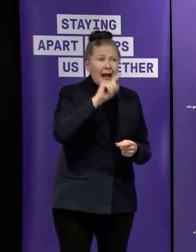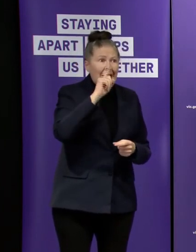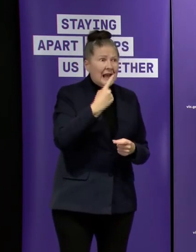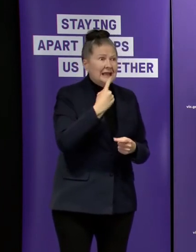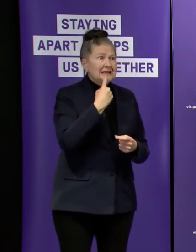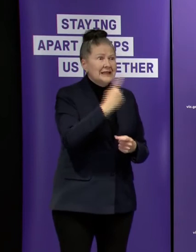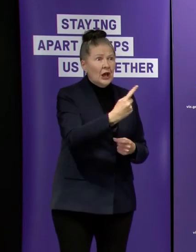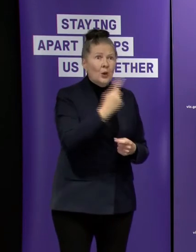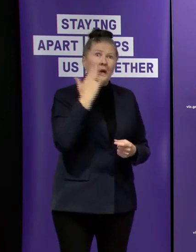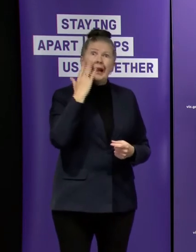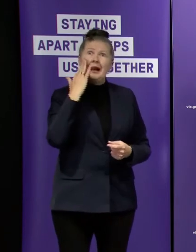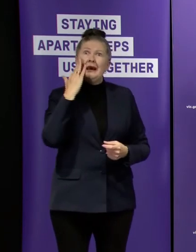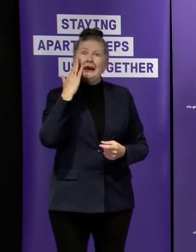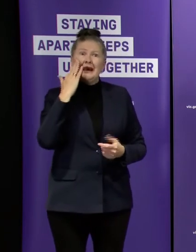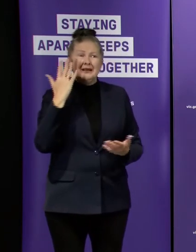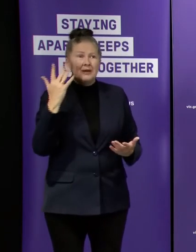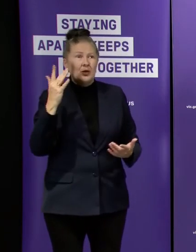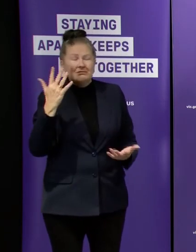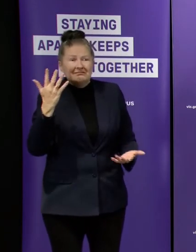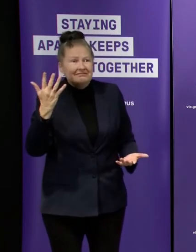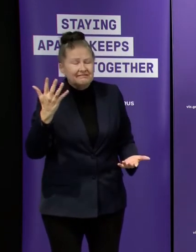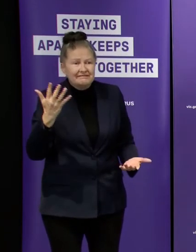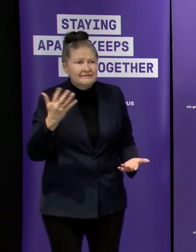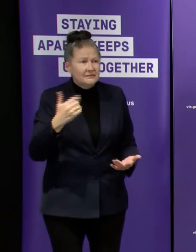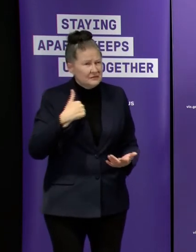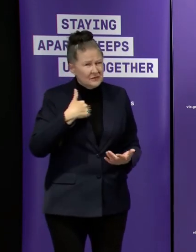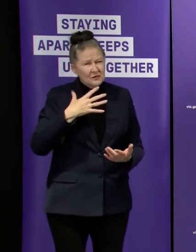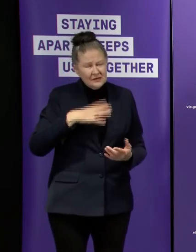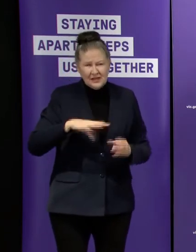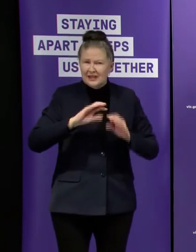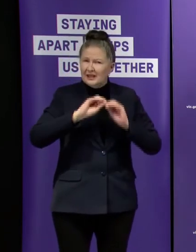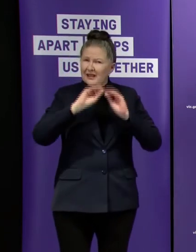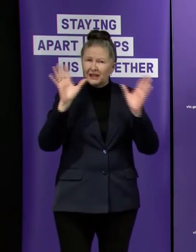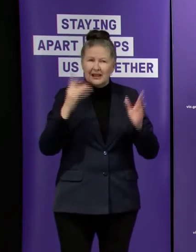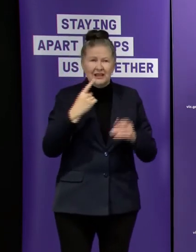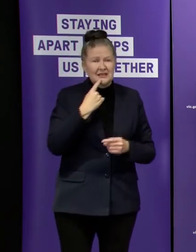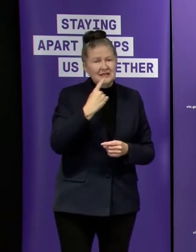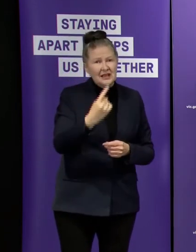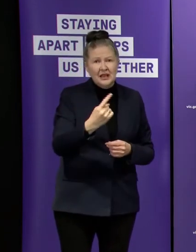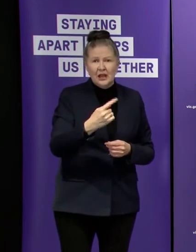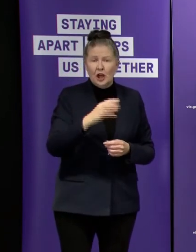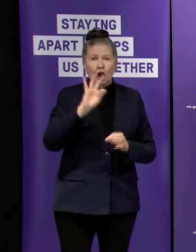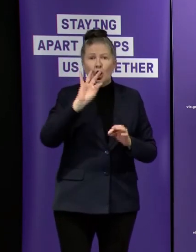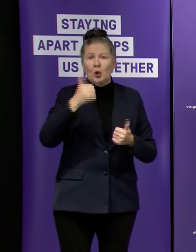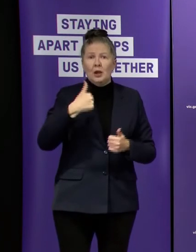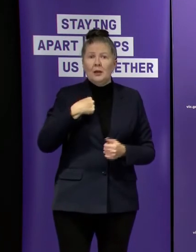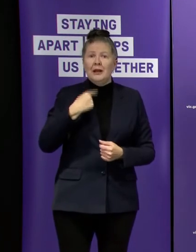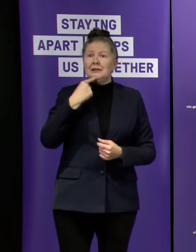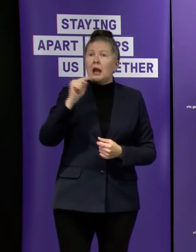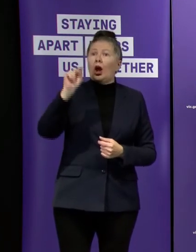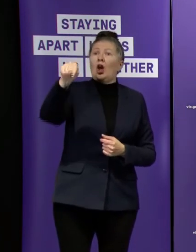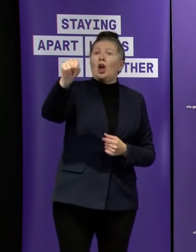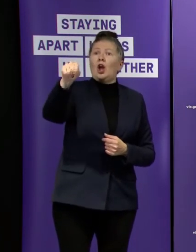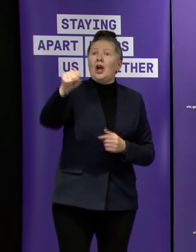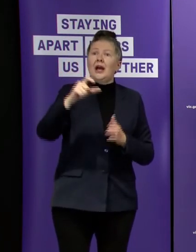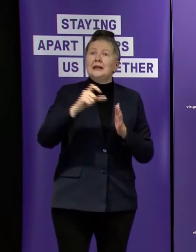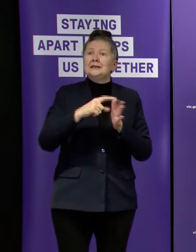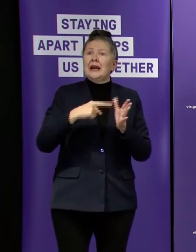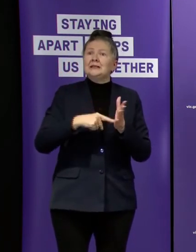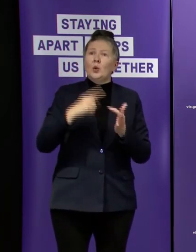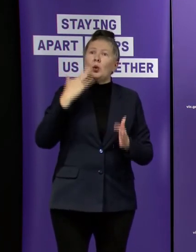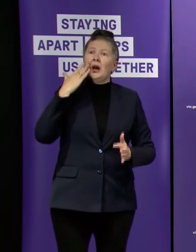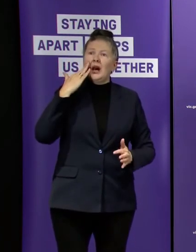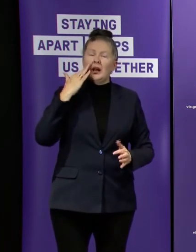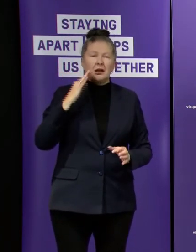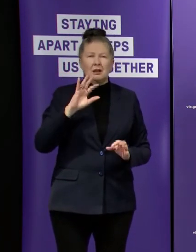where we might get to and i don't want to just just so we're clear i wouldn't want to set a date it might be easier to do that um for a little while until